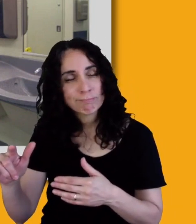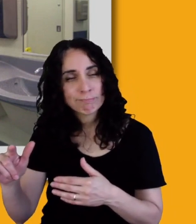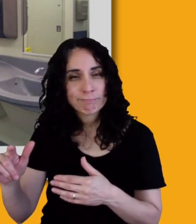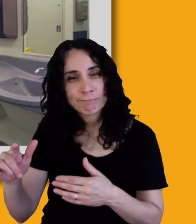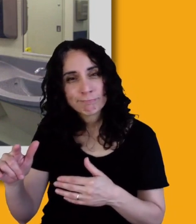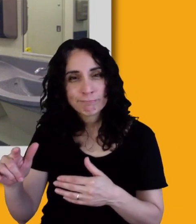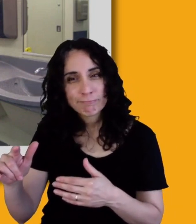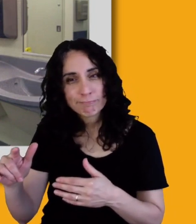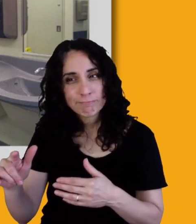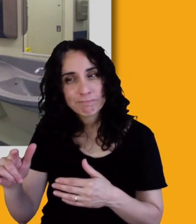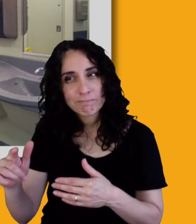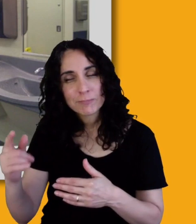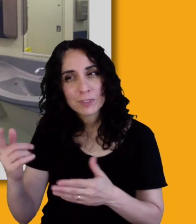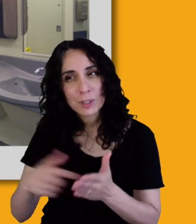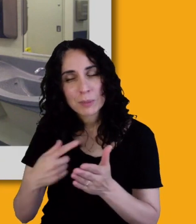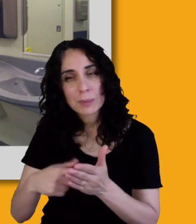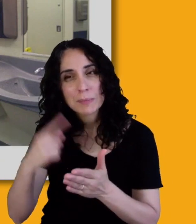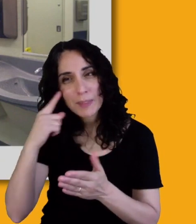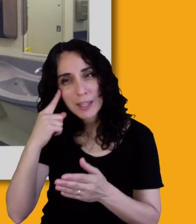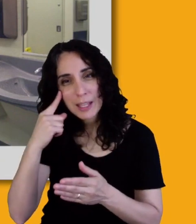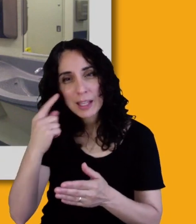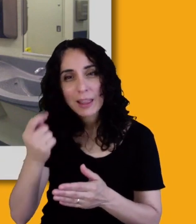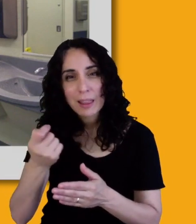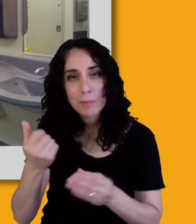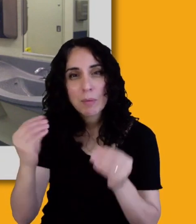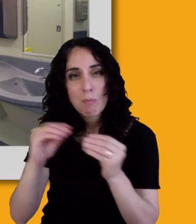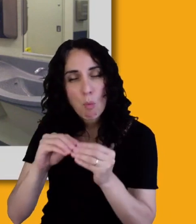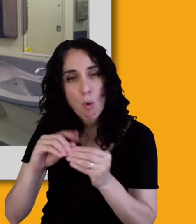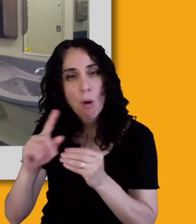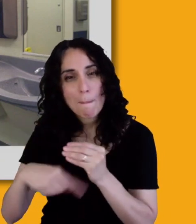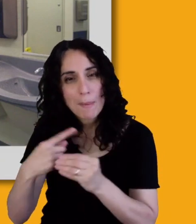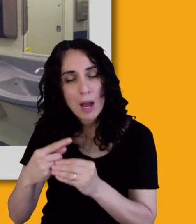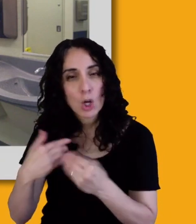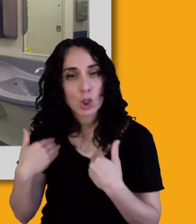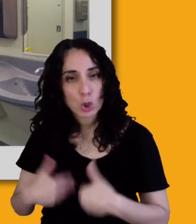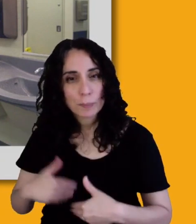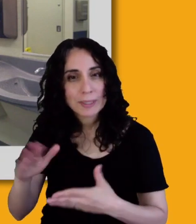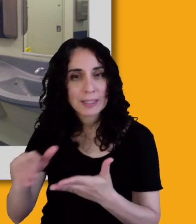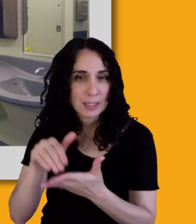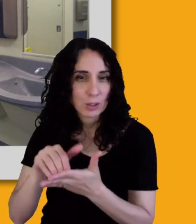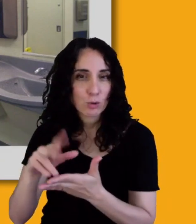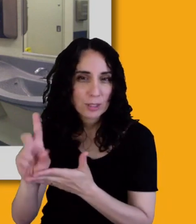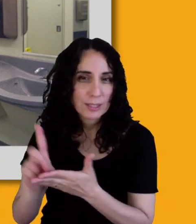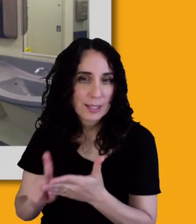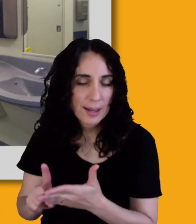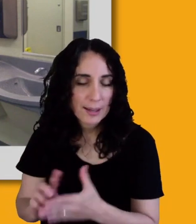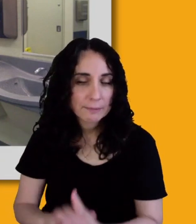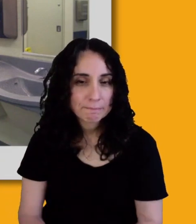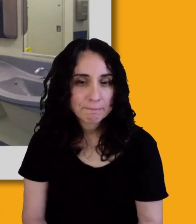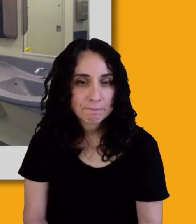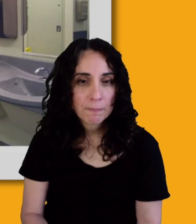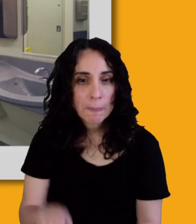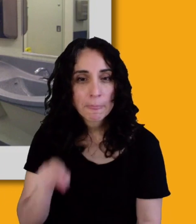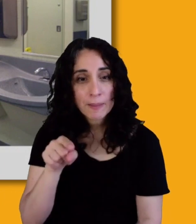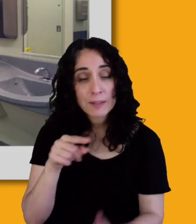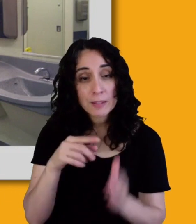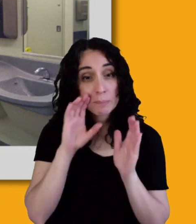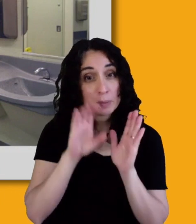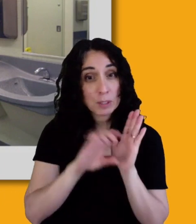sometimes have thought about what we would call human centered design. And so this example of a men's room and a women's room, um,